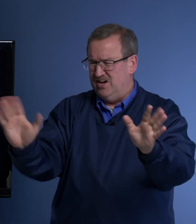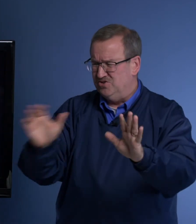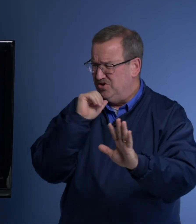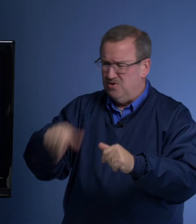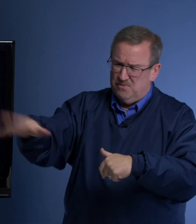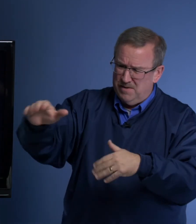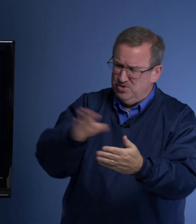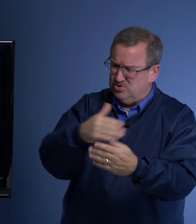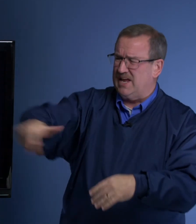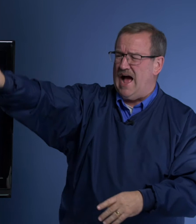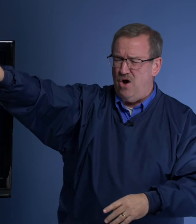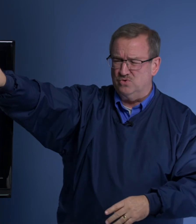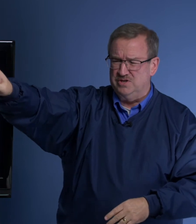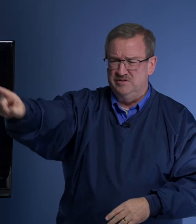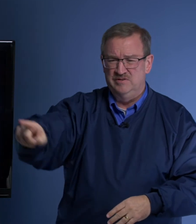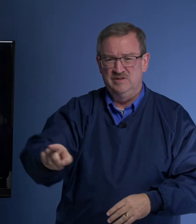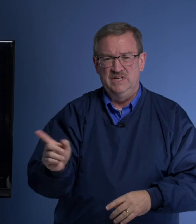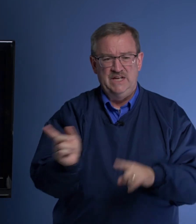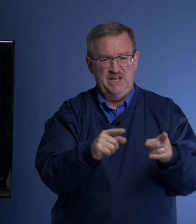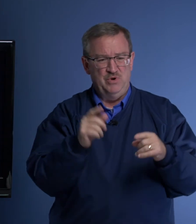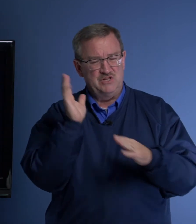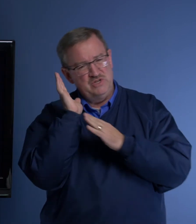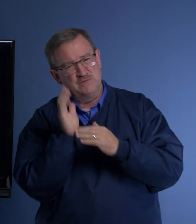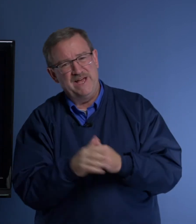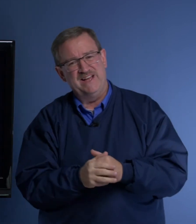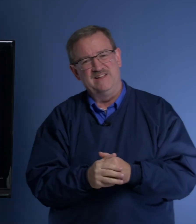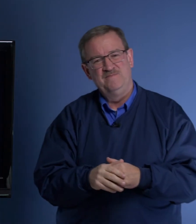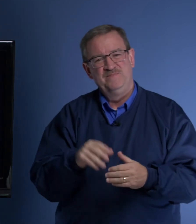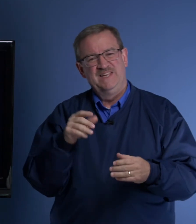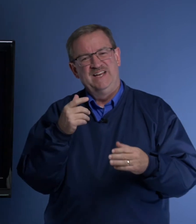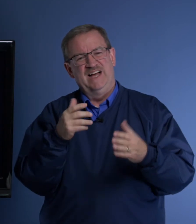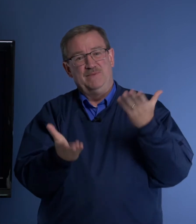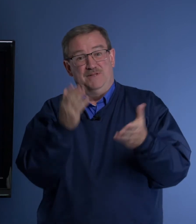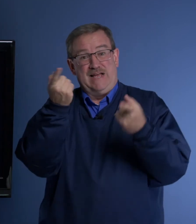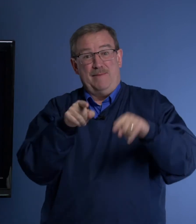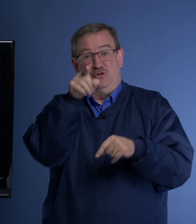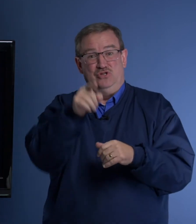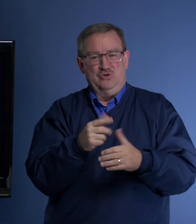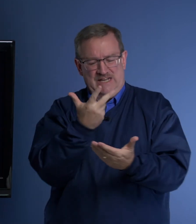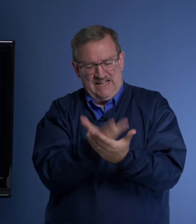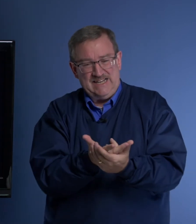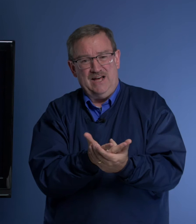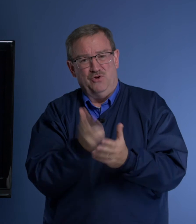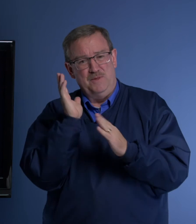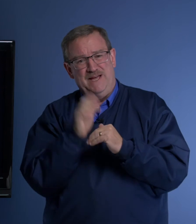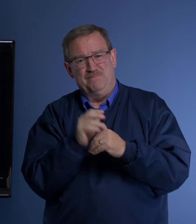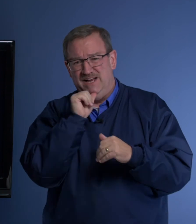no, no, no. Music out. He went to his bed. And maybe this happened to you. He laid down on the bed, but